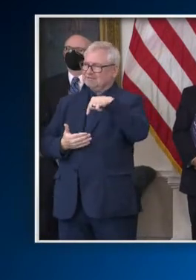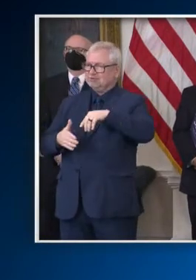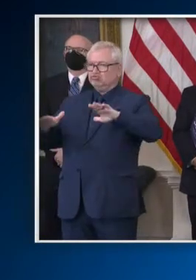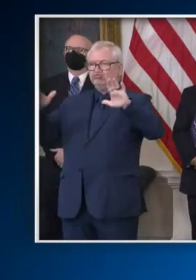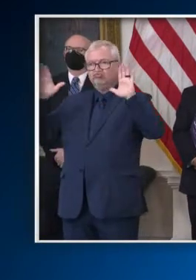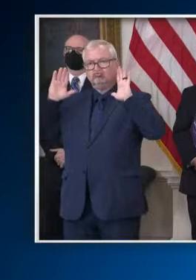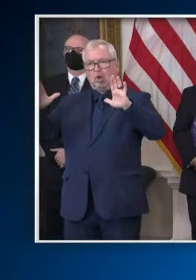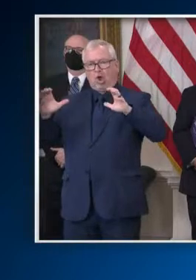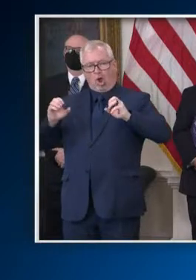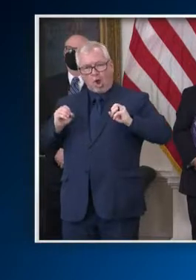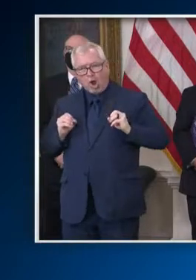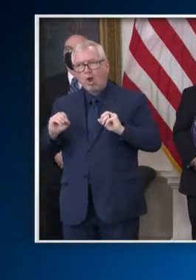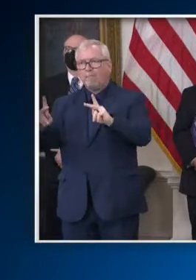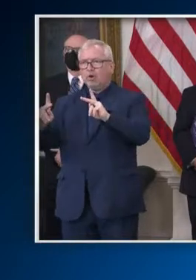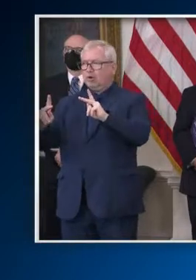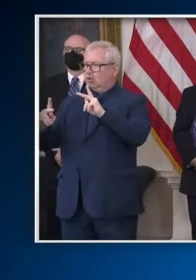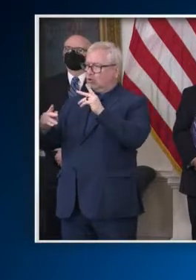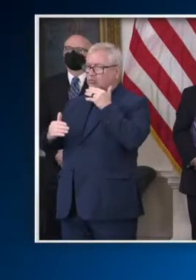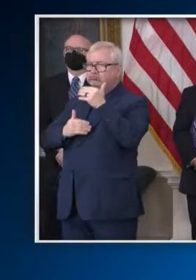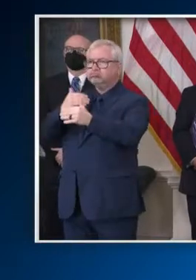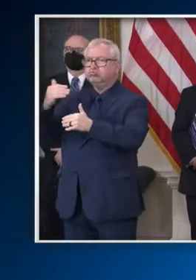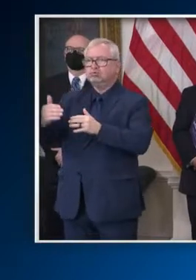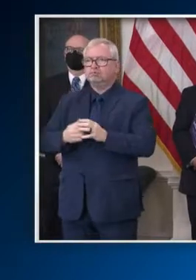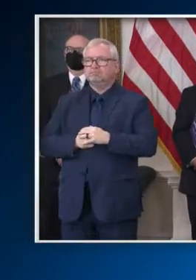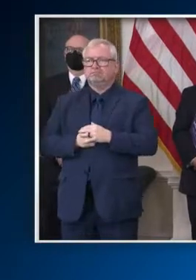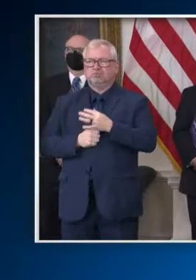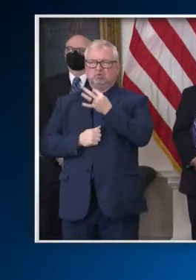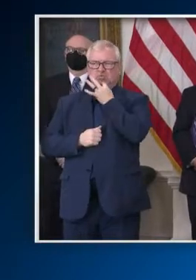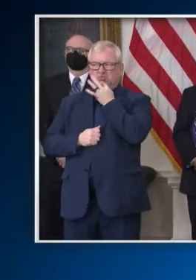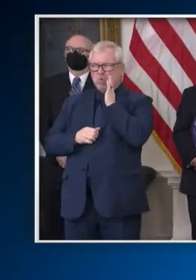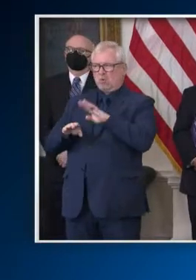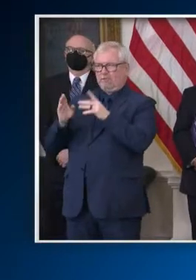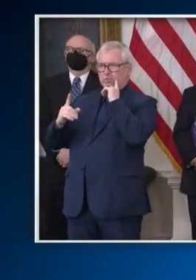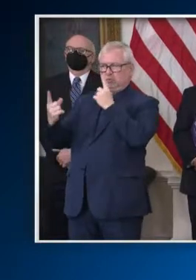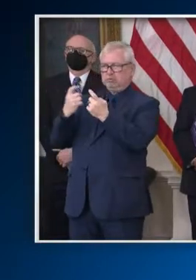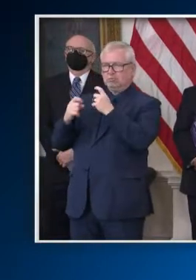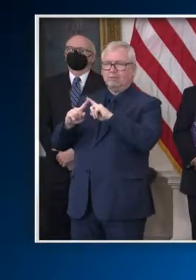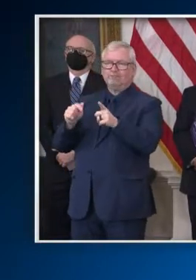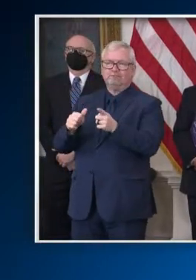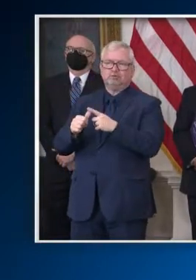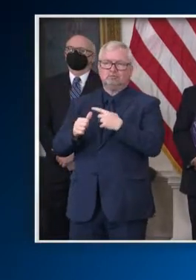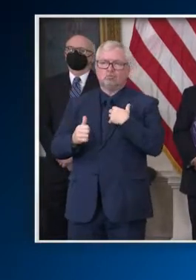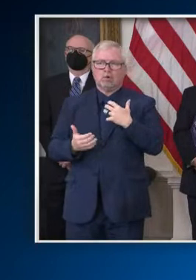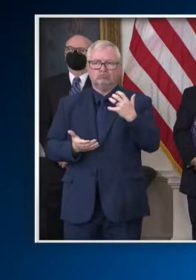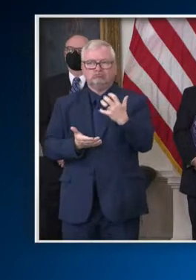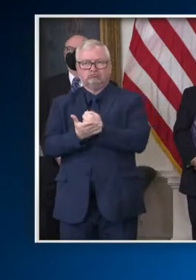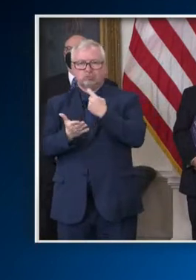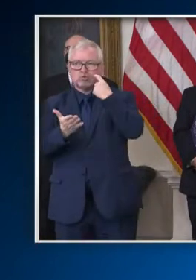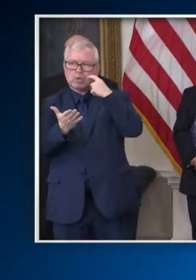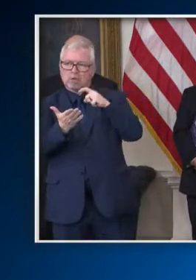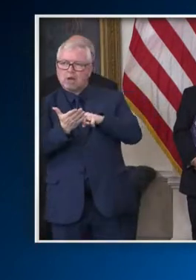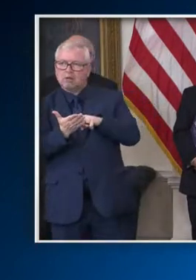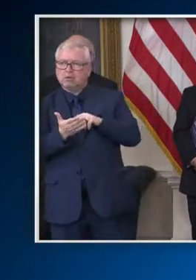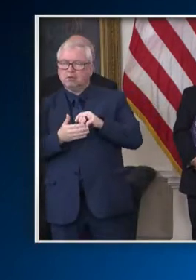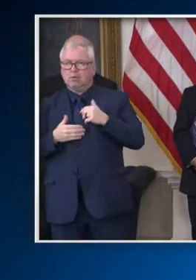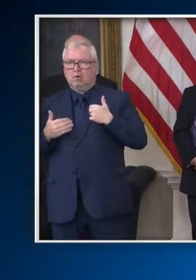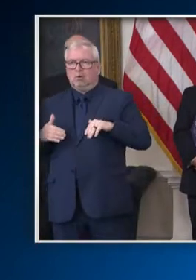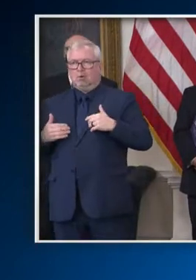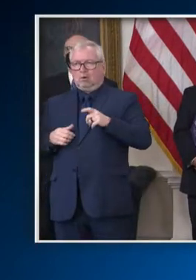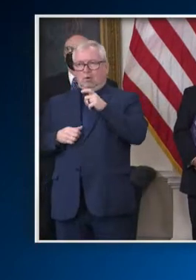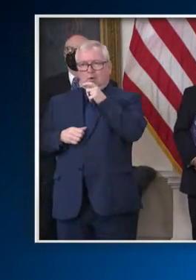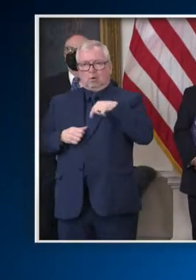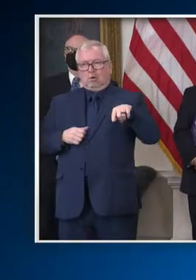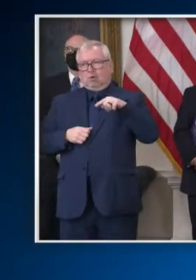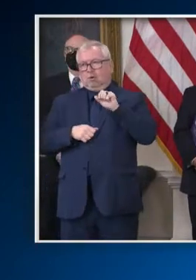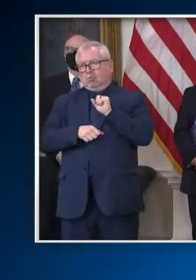I'm going to open it up for questions in just a moment, but first I want to acknowledge the incredible efforts of